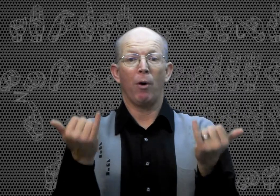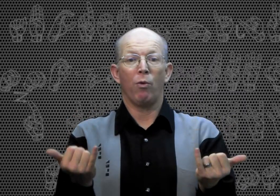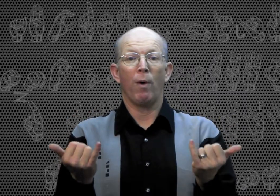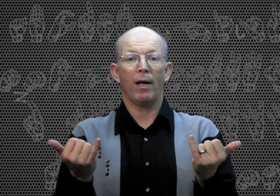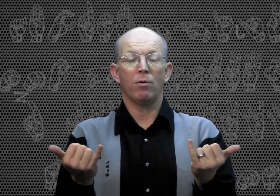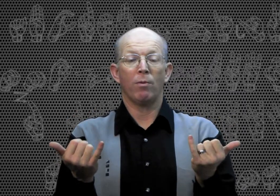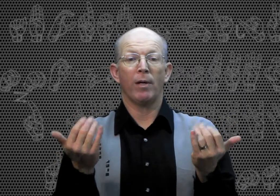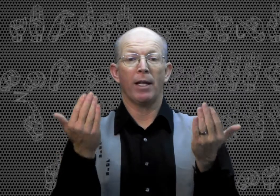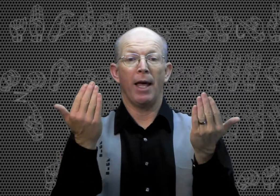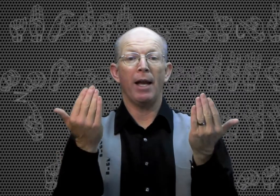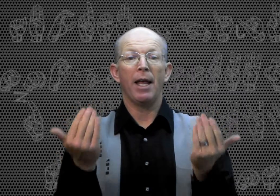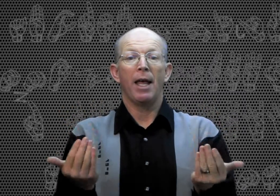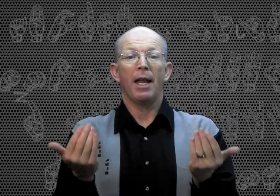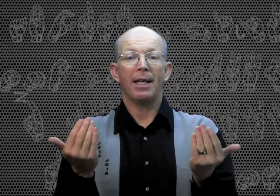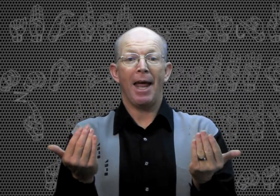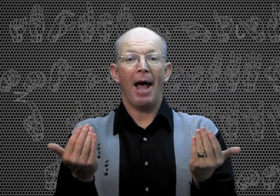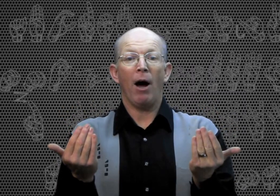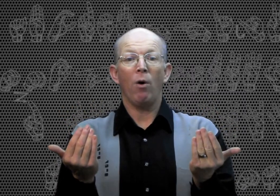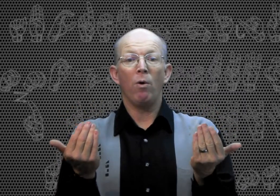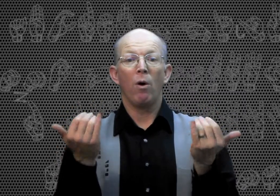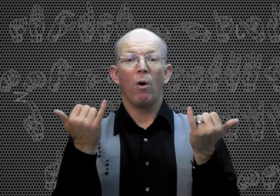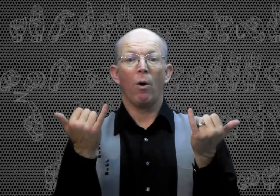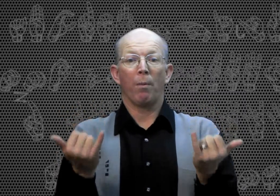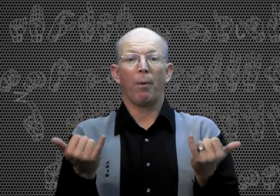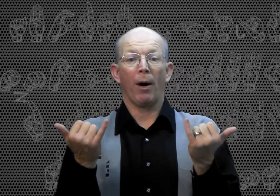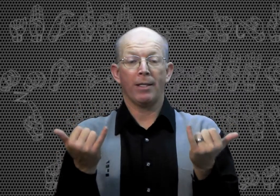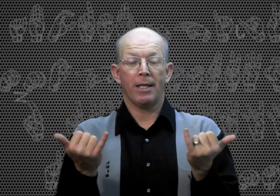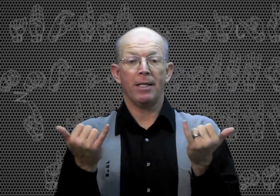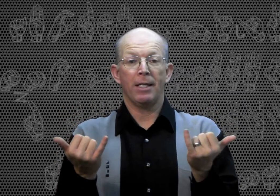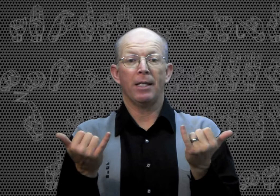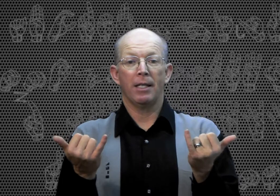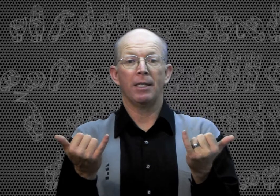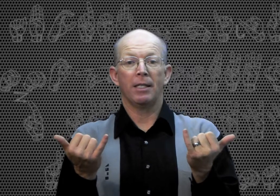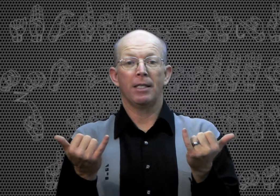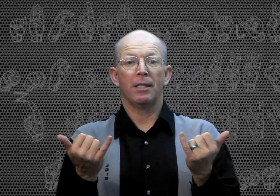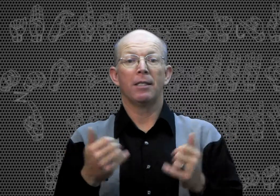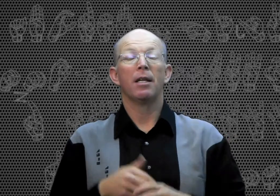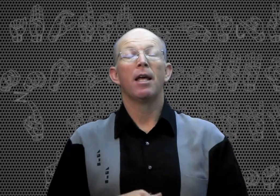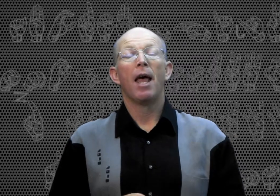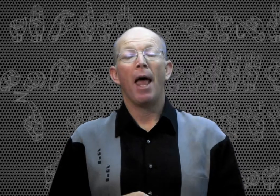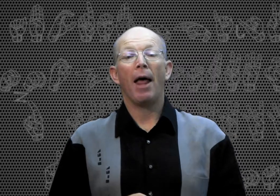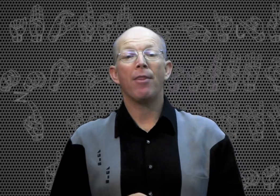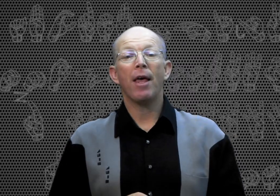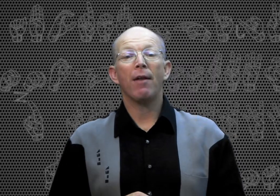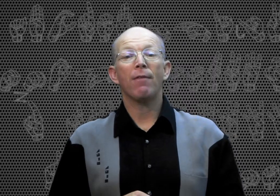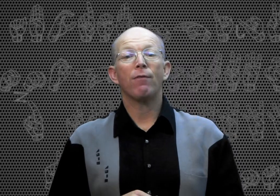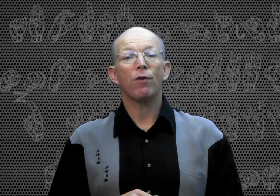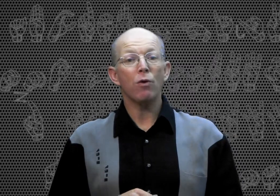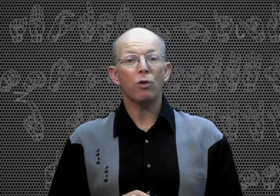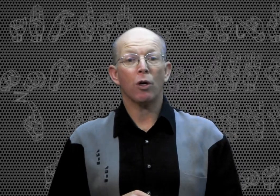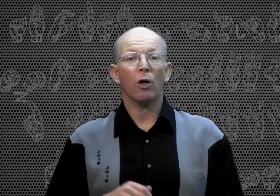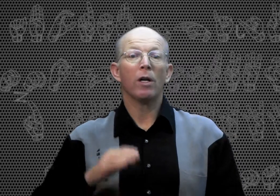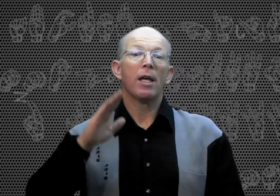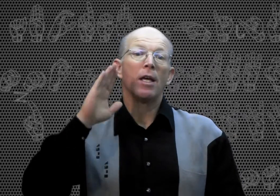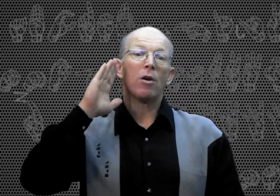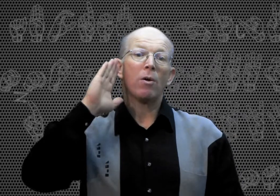both ways when we did that. Now, or present. And then future, you